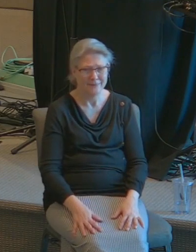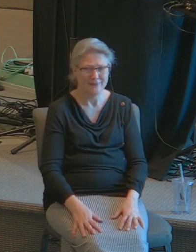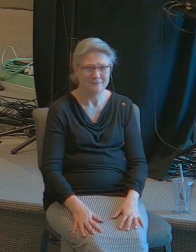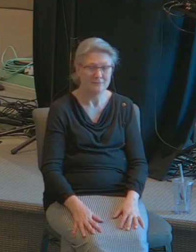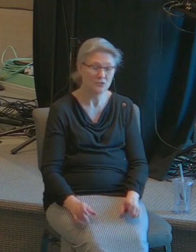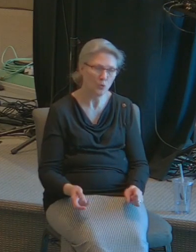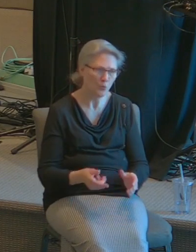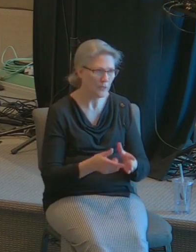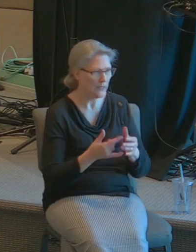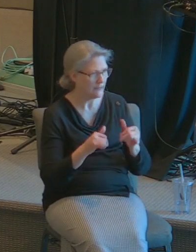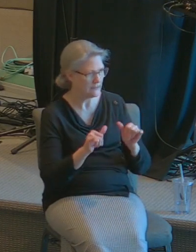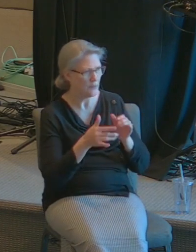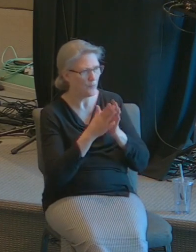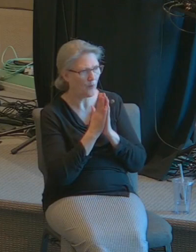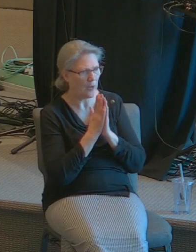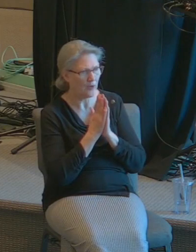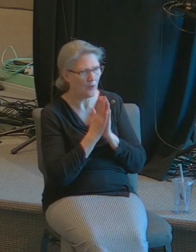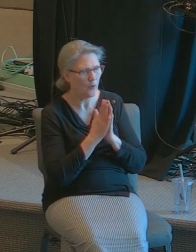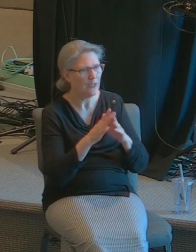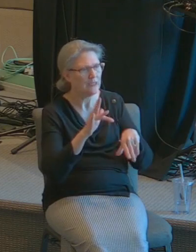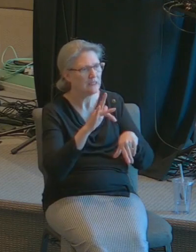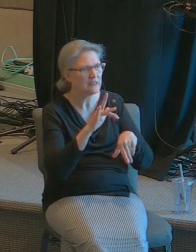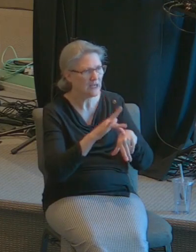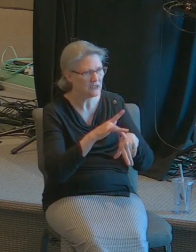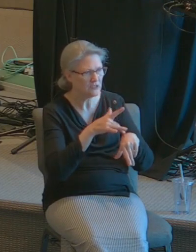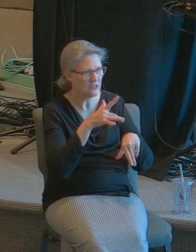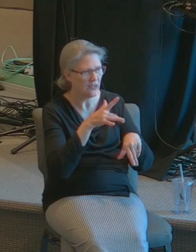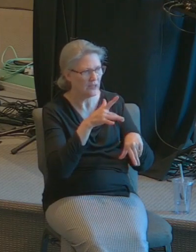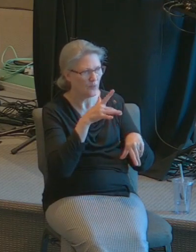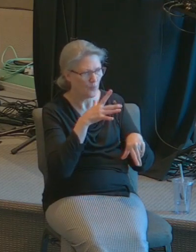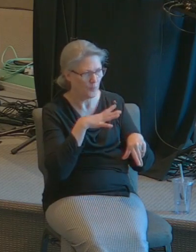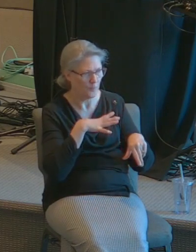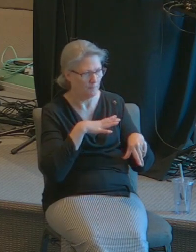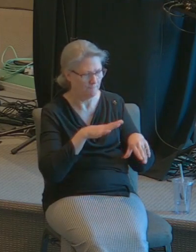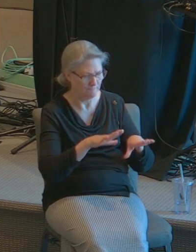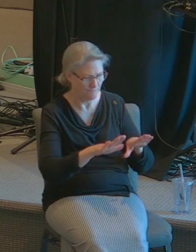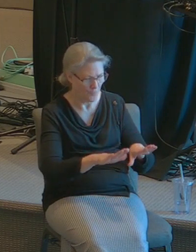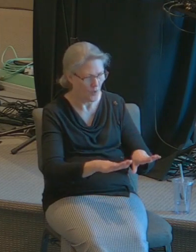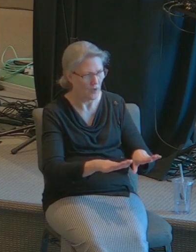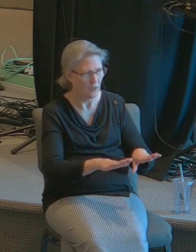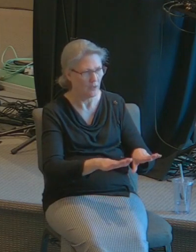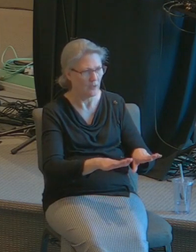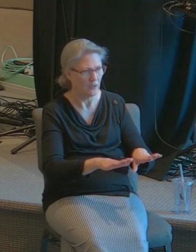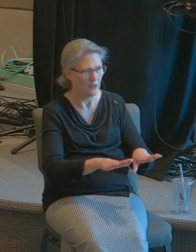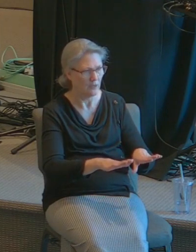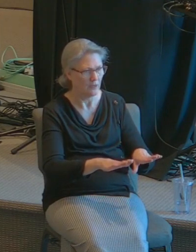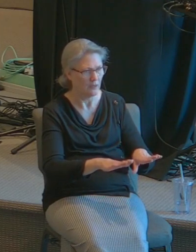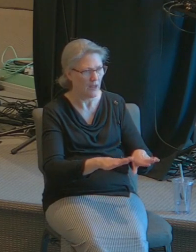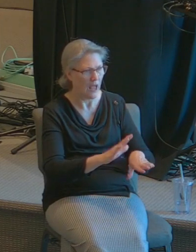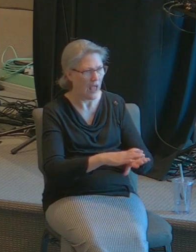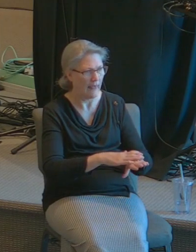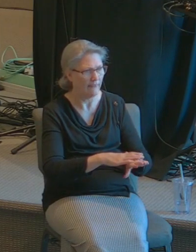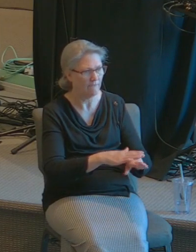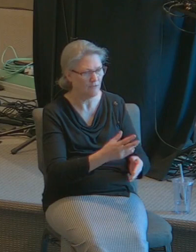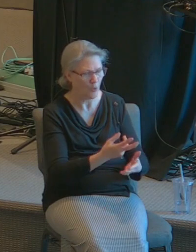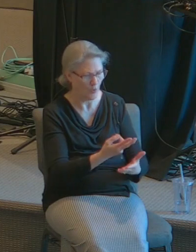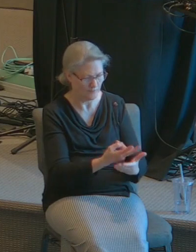so we put our hands on that individual inert in the floor